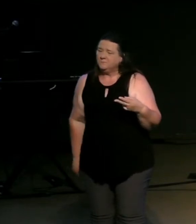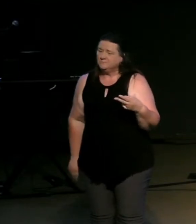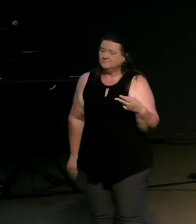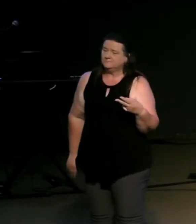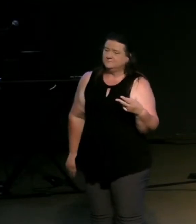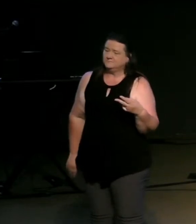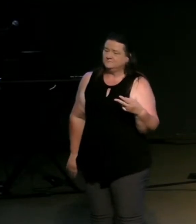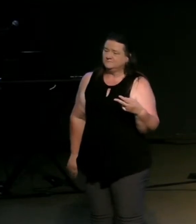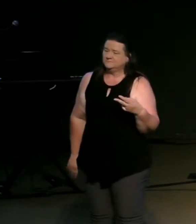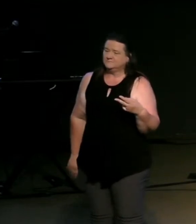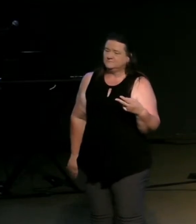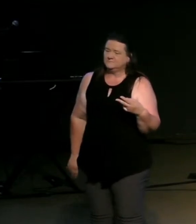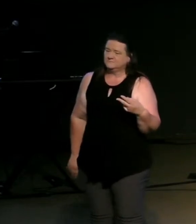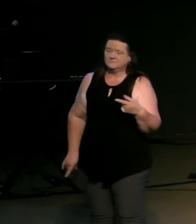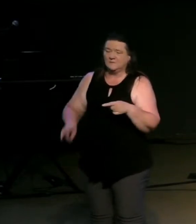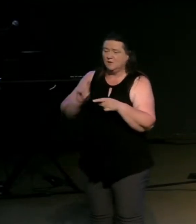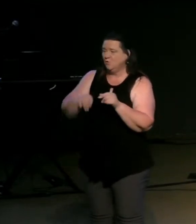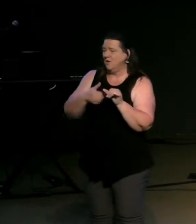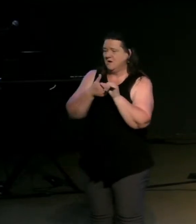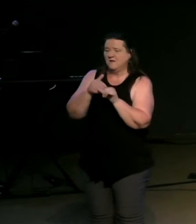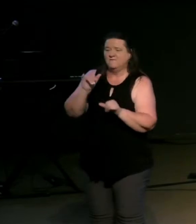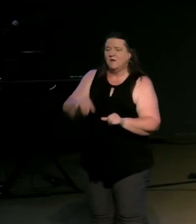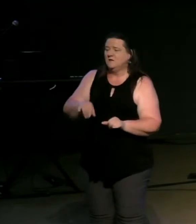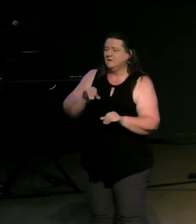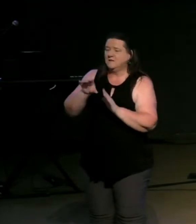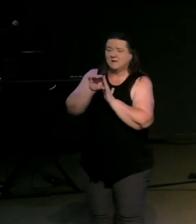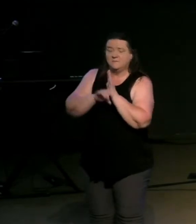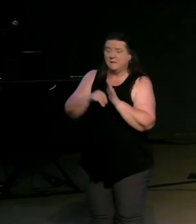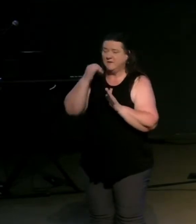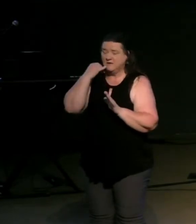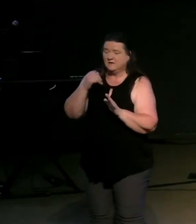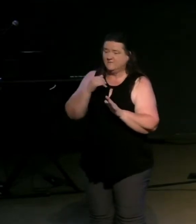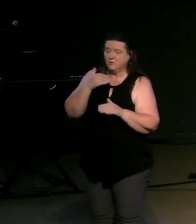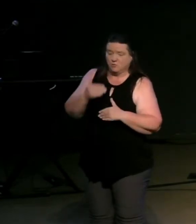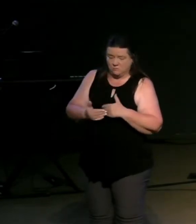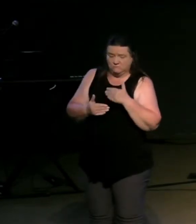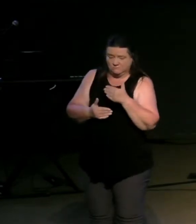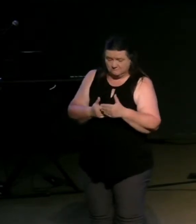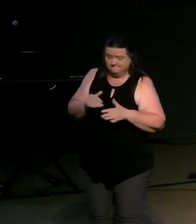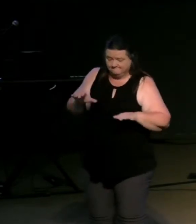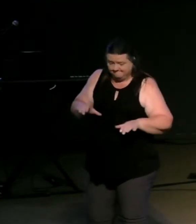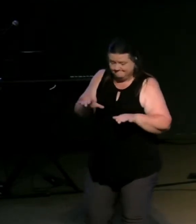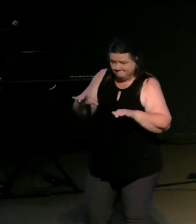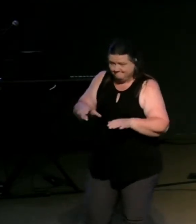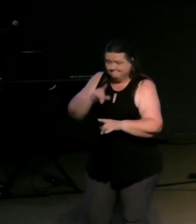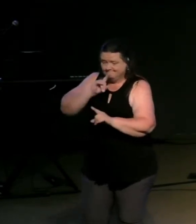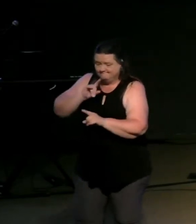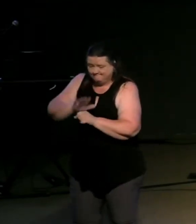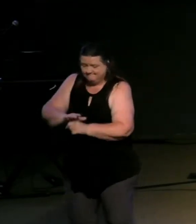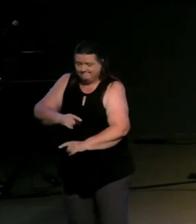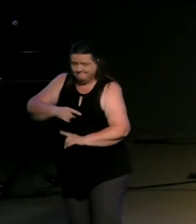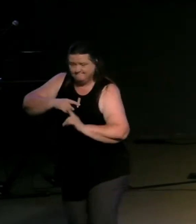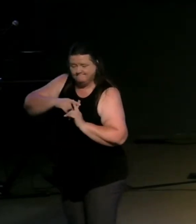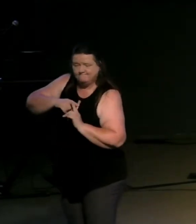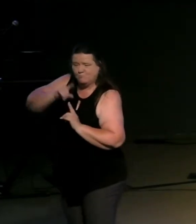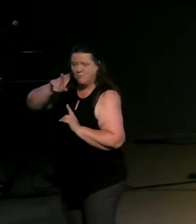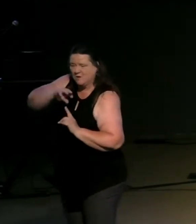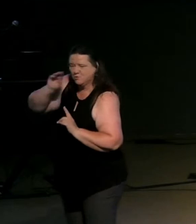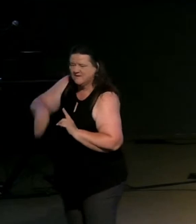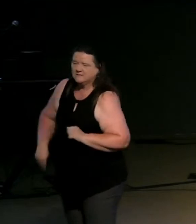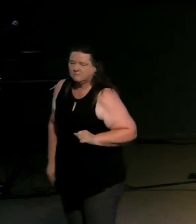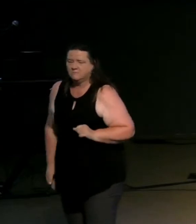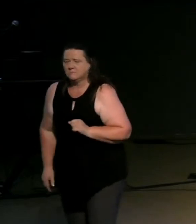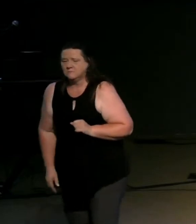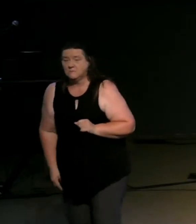you cannot follow that commandment if the step is not taken and the commitment not made and that's why here